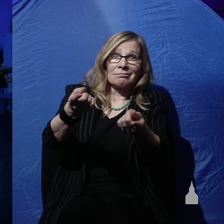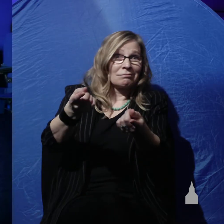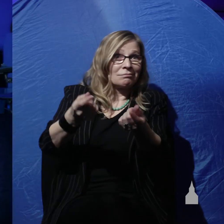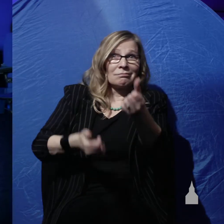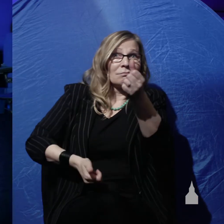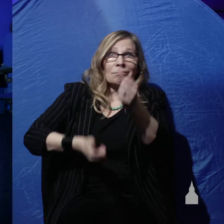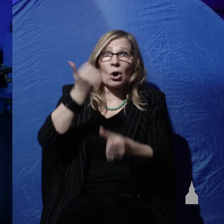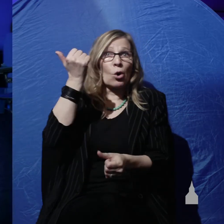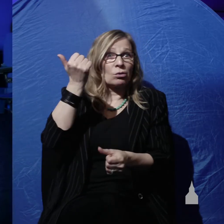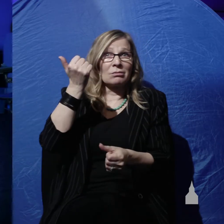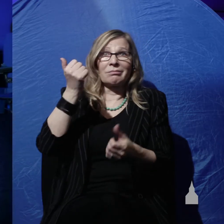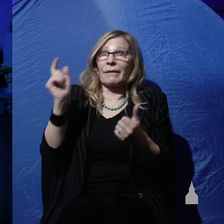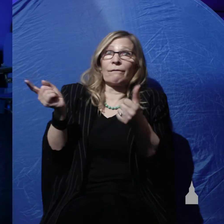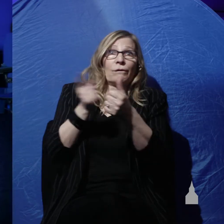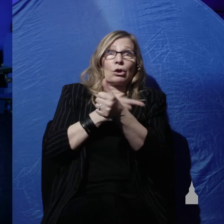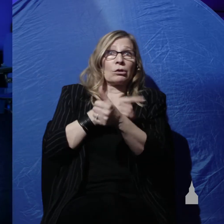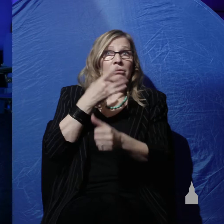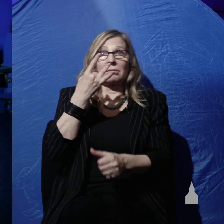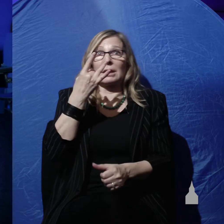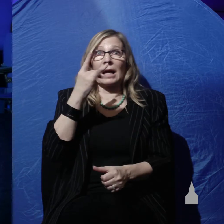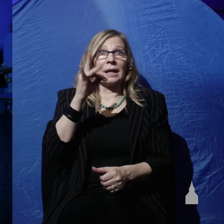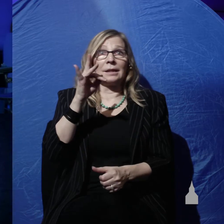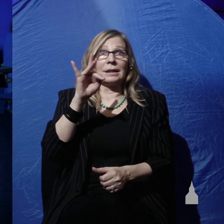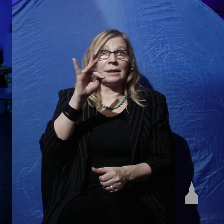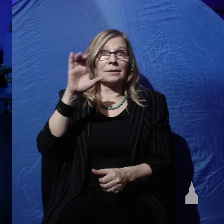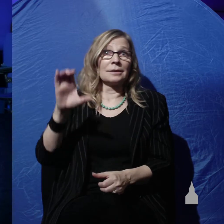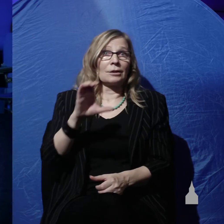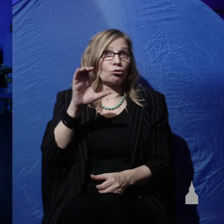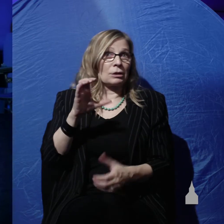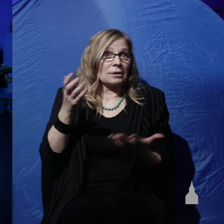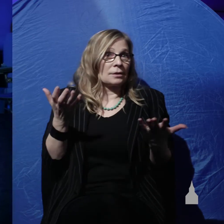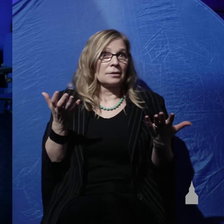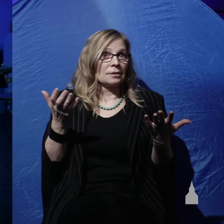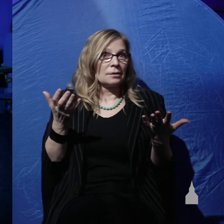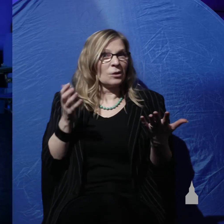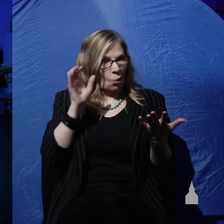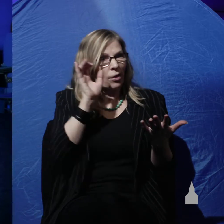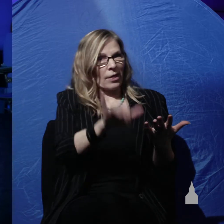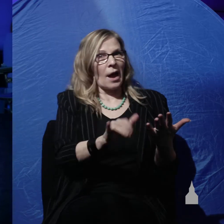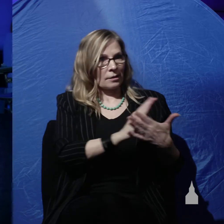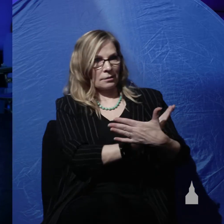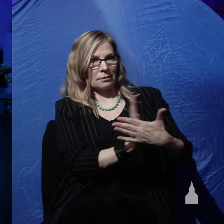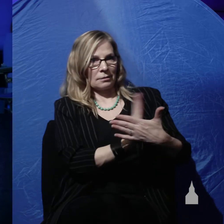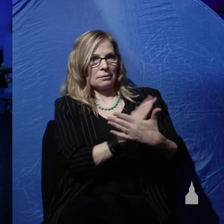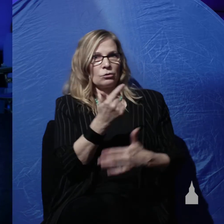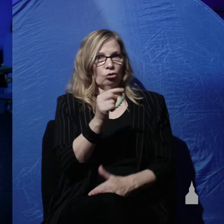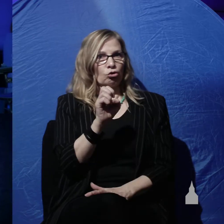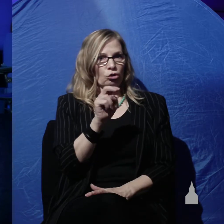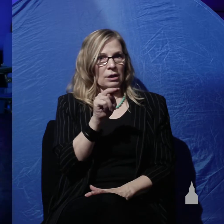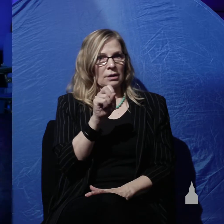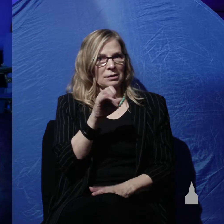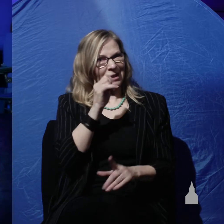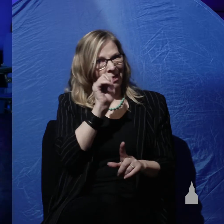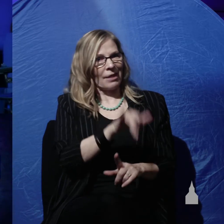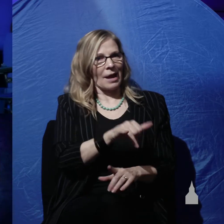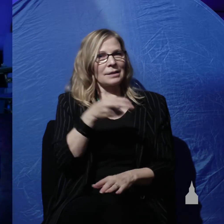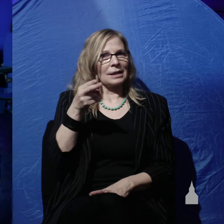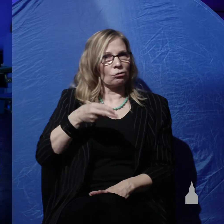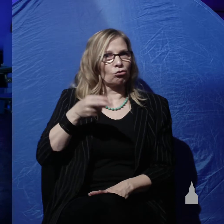for the first 18 centuries. So it's history. Well, if we're going to fit millions of years into the